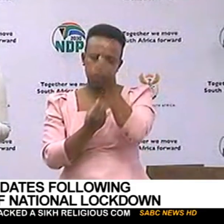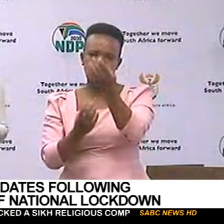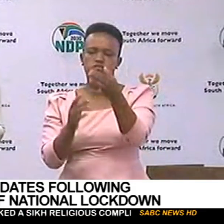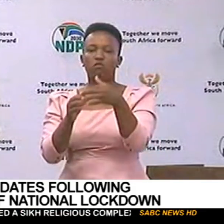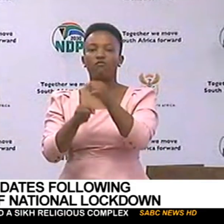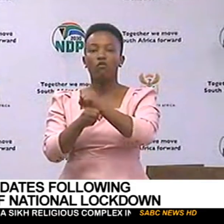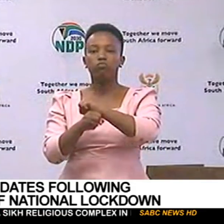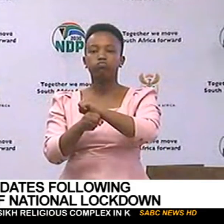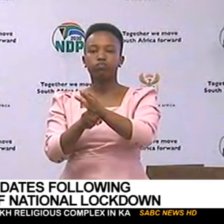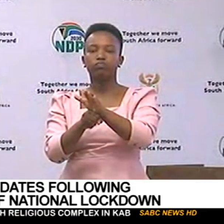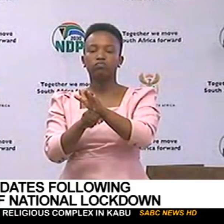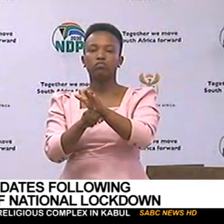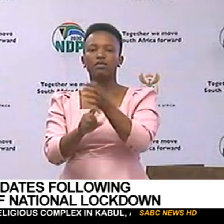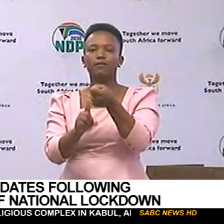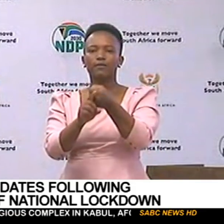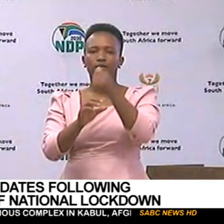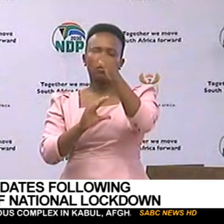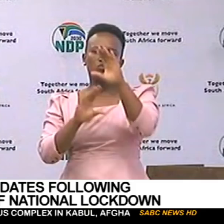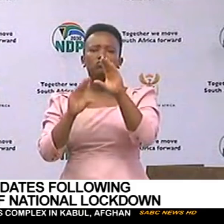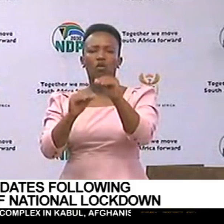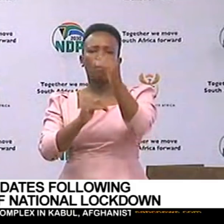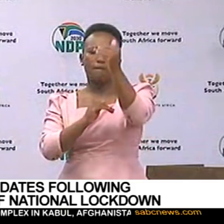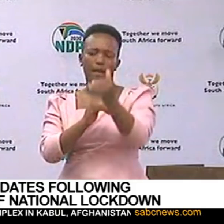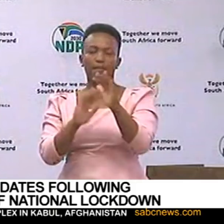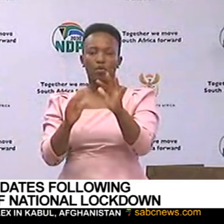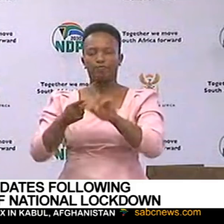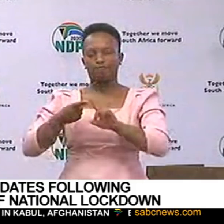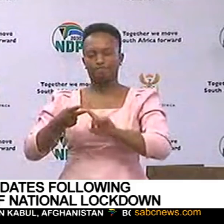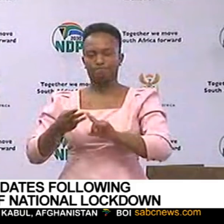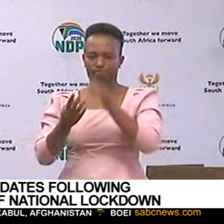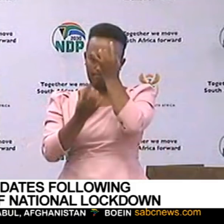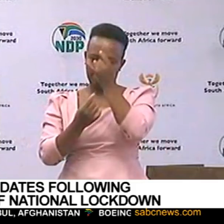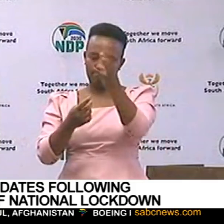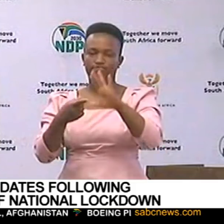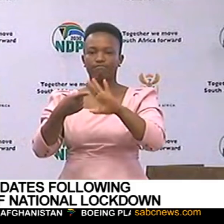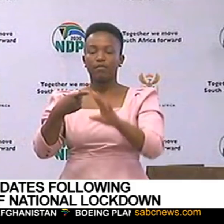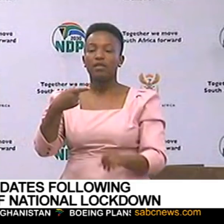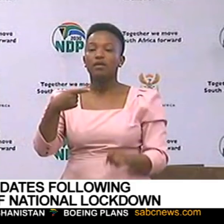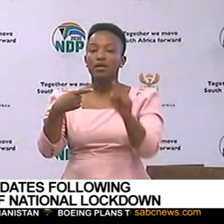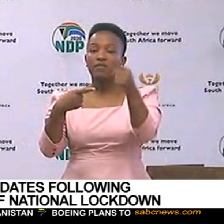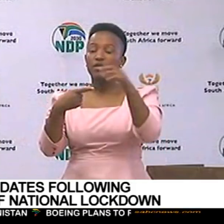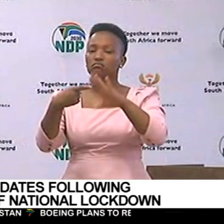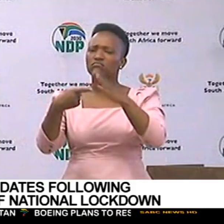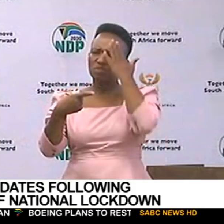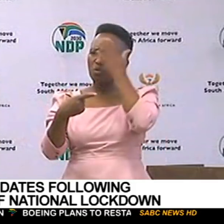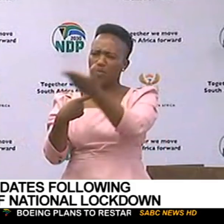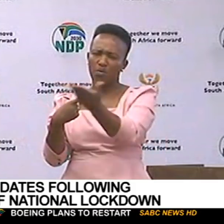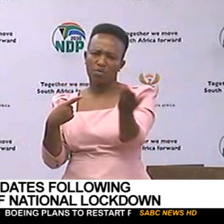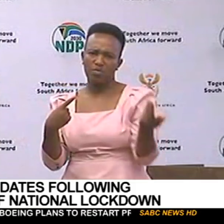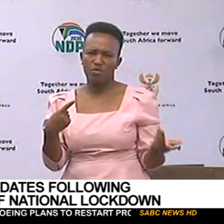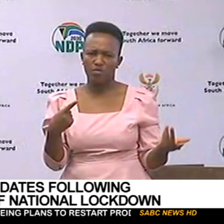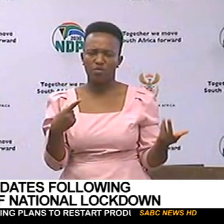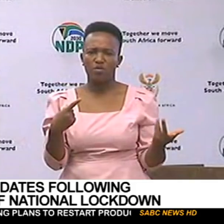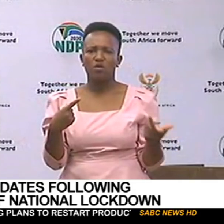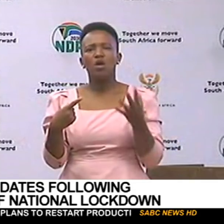the COVID-19 virus looks at the following elements that I'll be talking to. The first one is that that you know of in terms